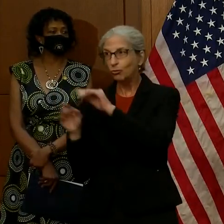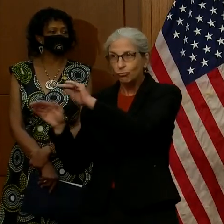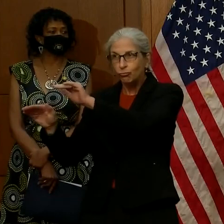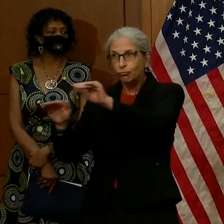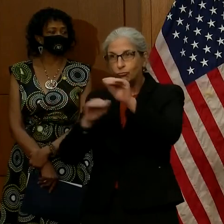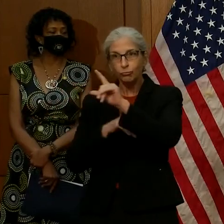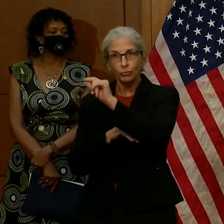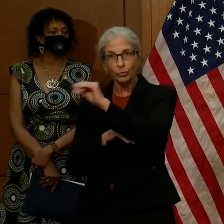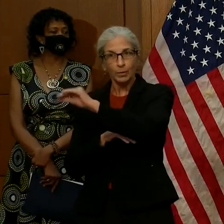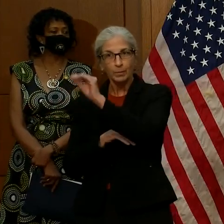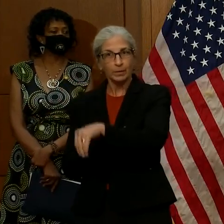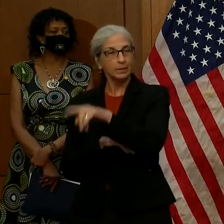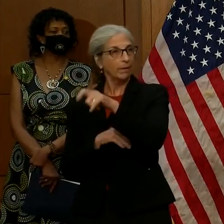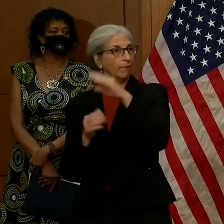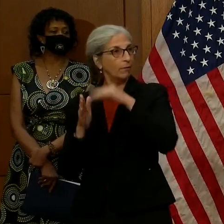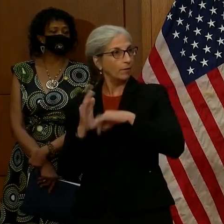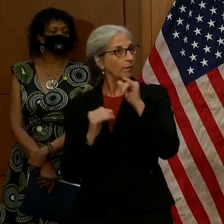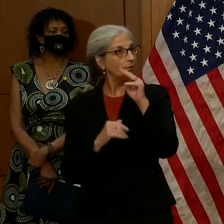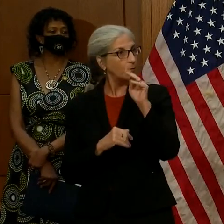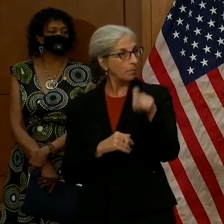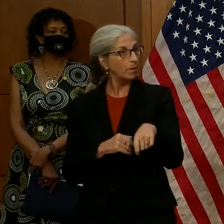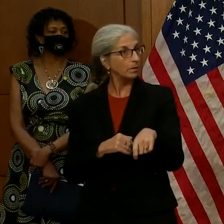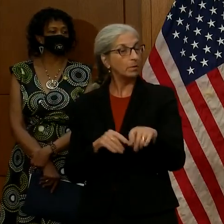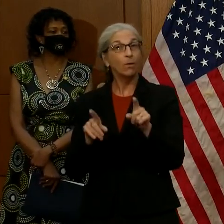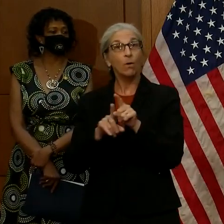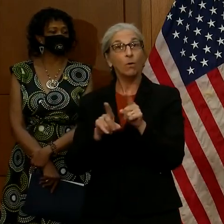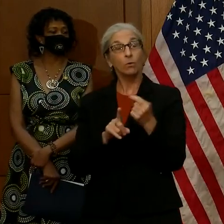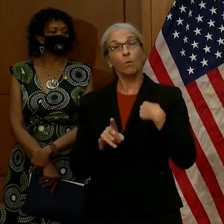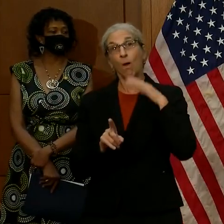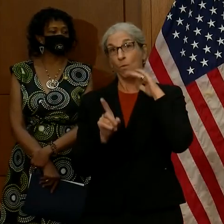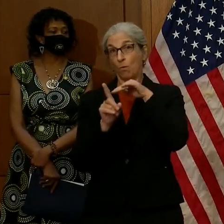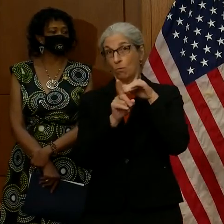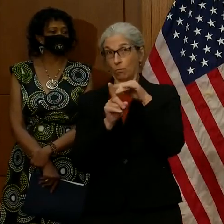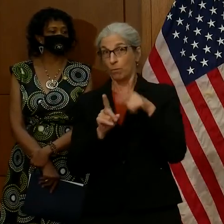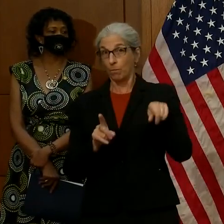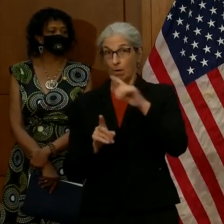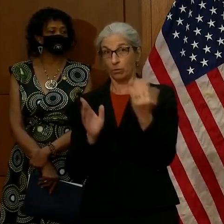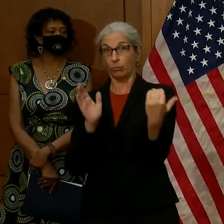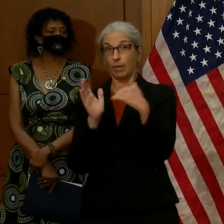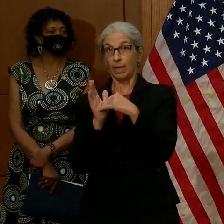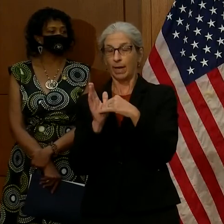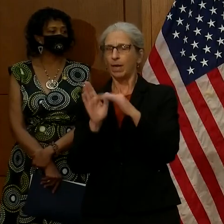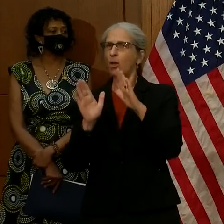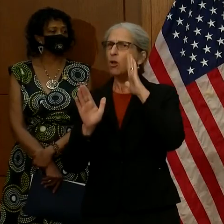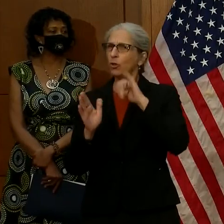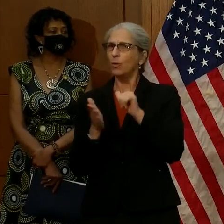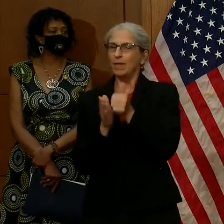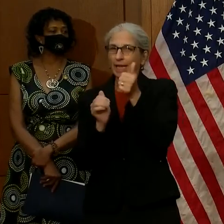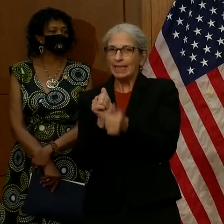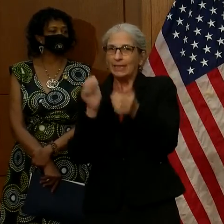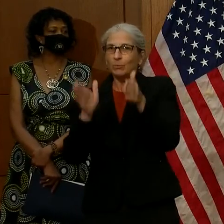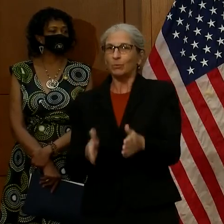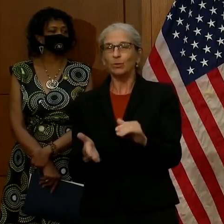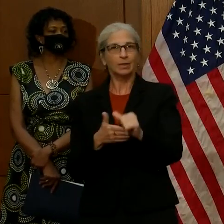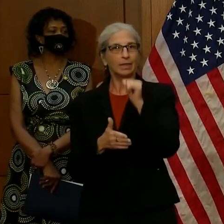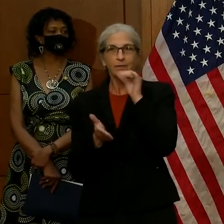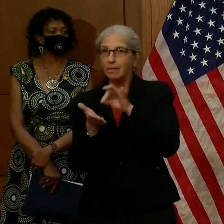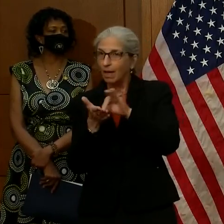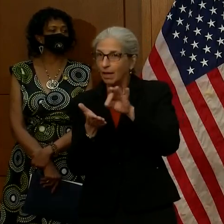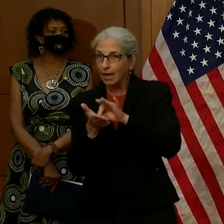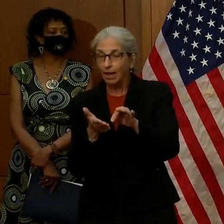20%. And also, I want to reiterate what we said. Each person that is not counted